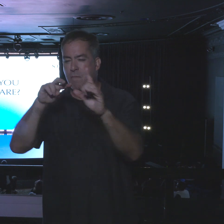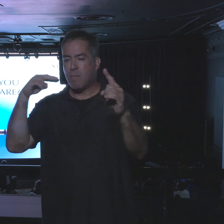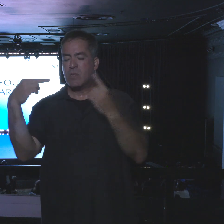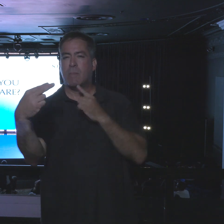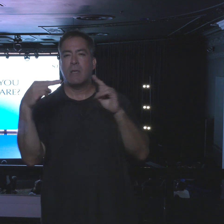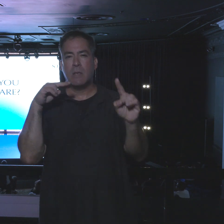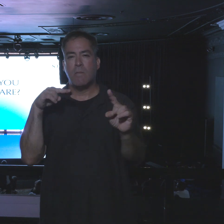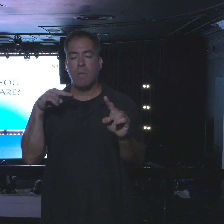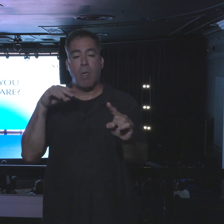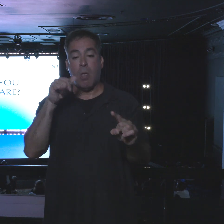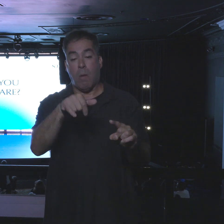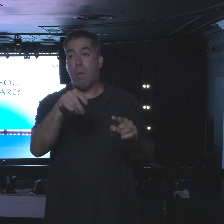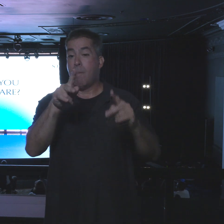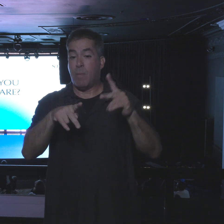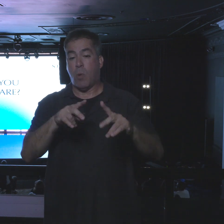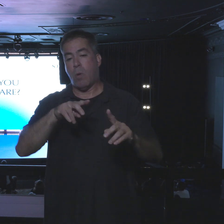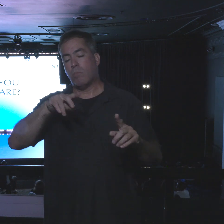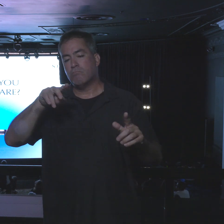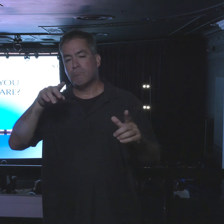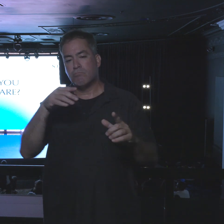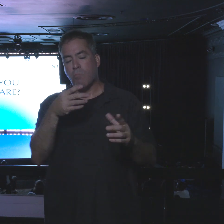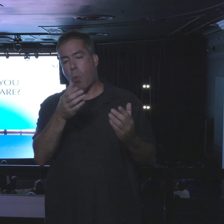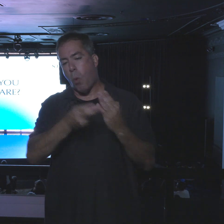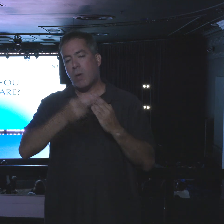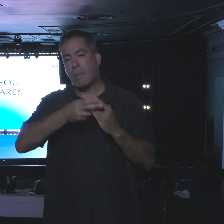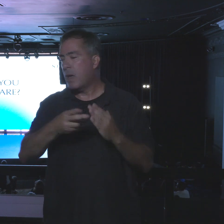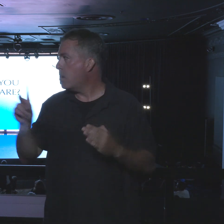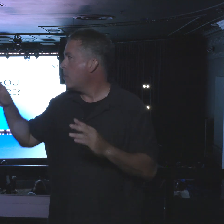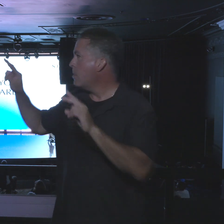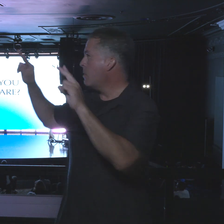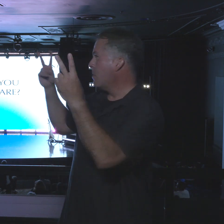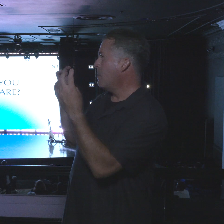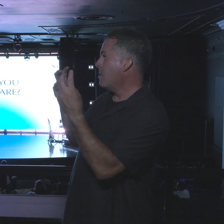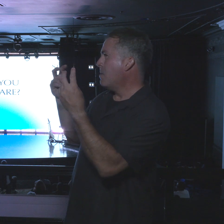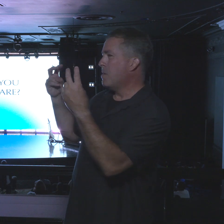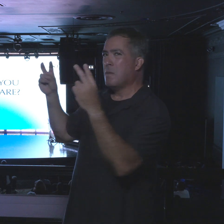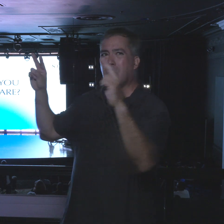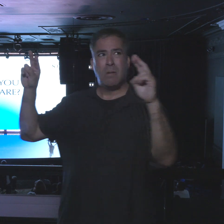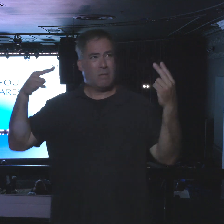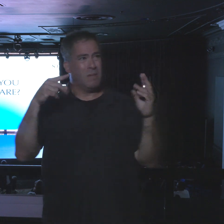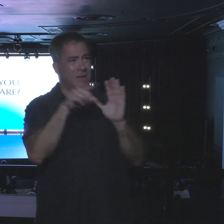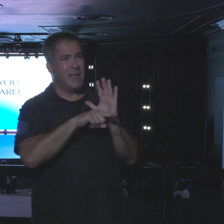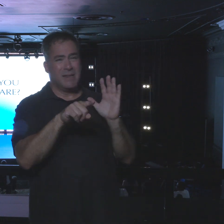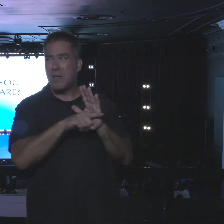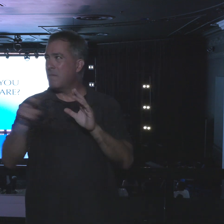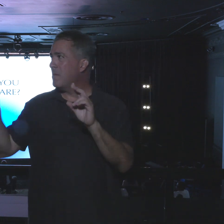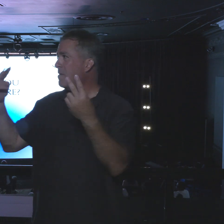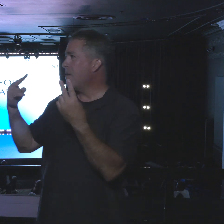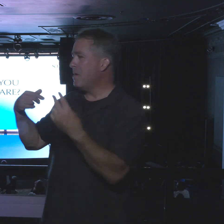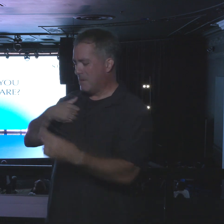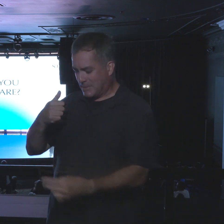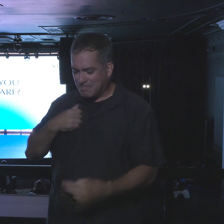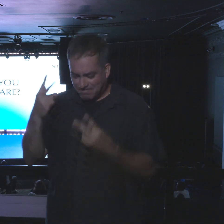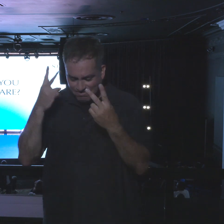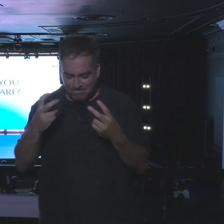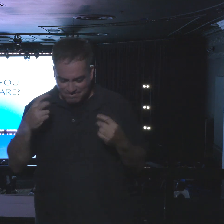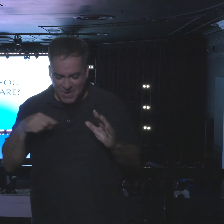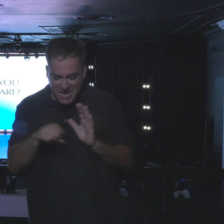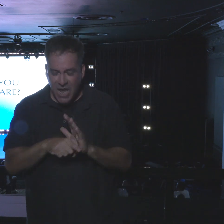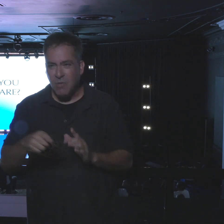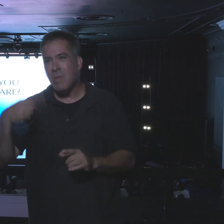they automatically assumed everyone else saw them in the same negative light that they saw themselves.